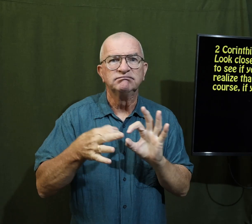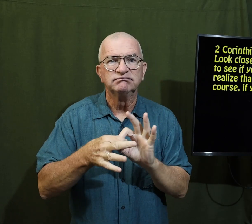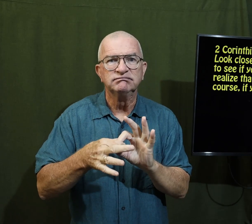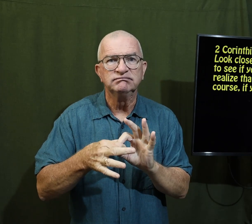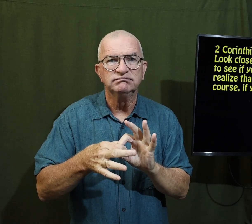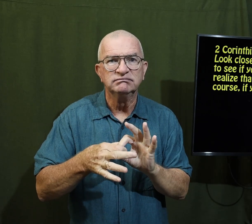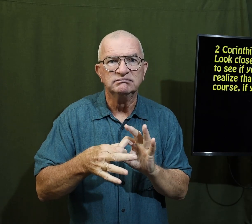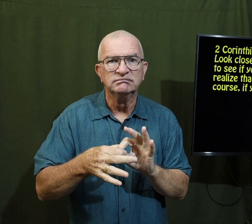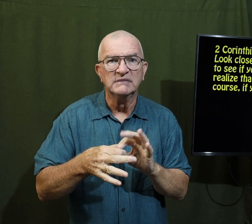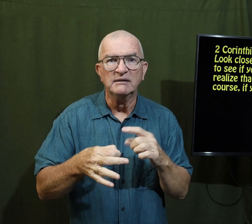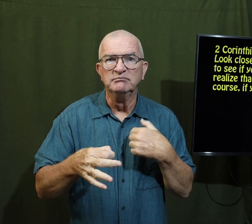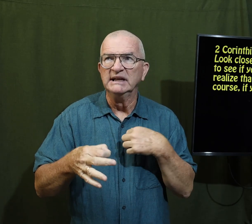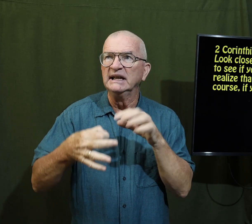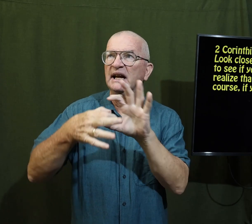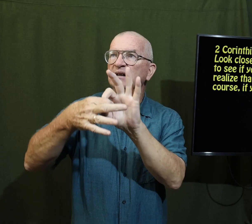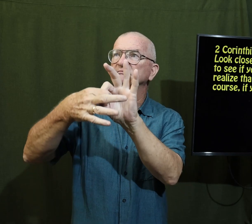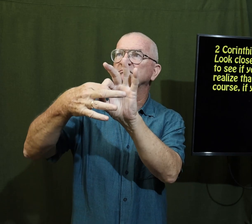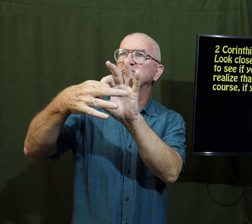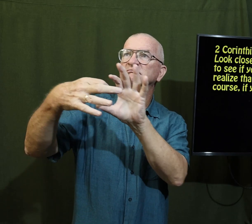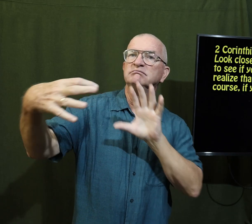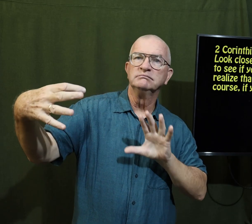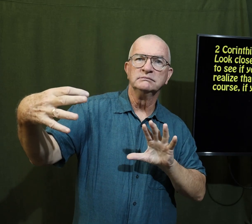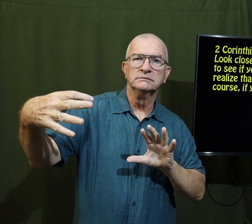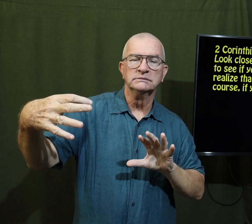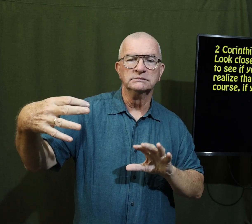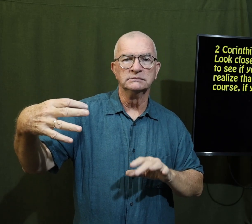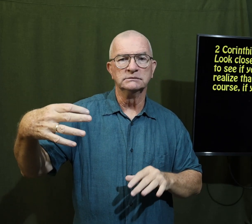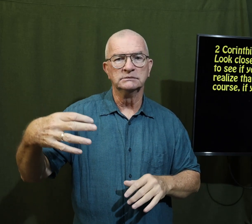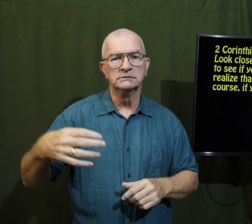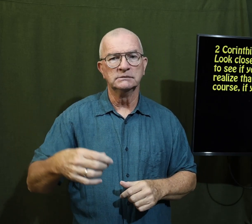I don't belong to Jesus I'm separate from him